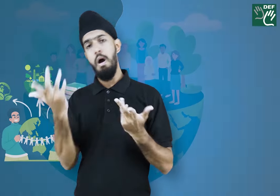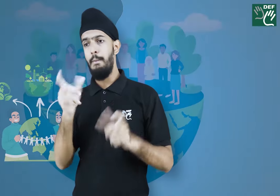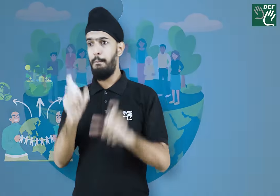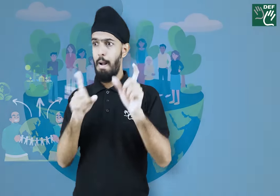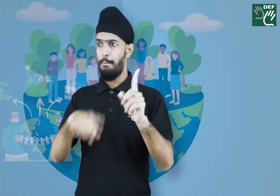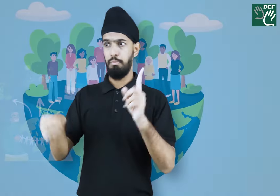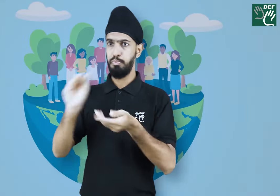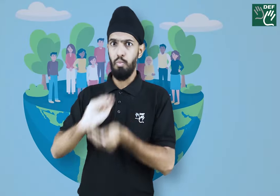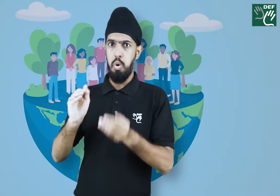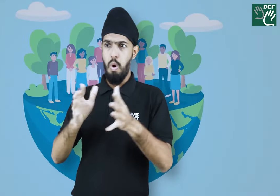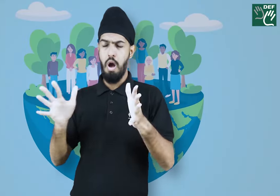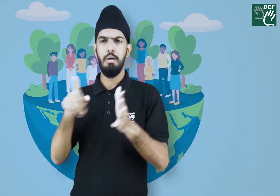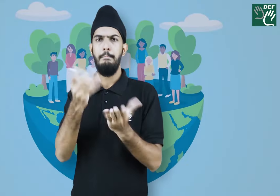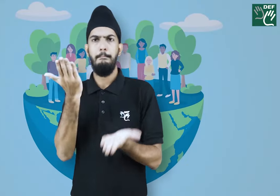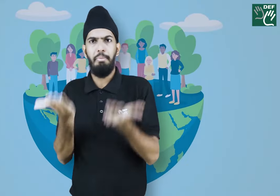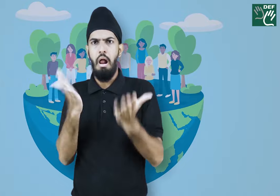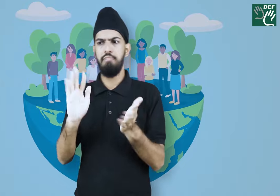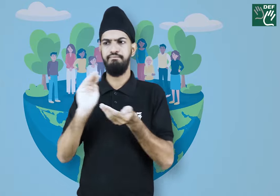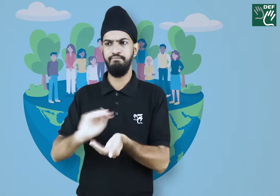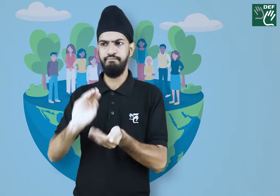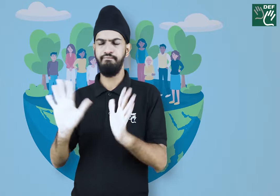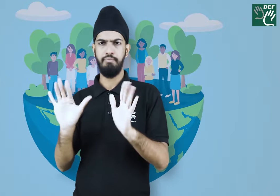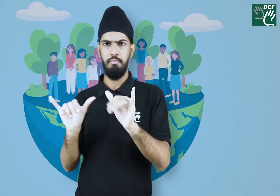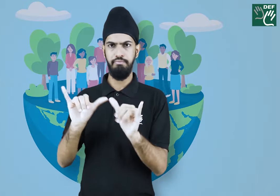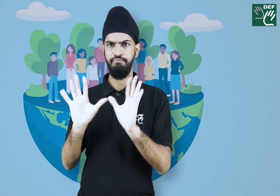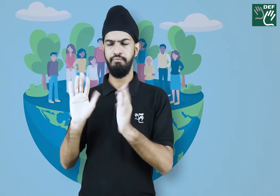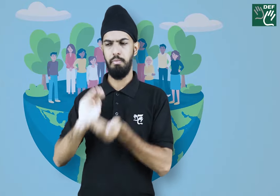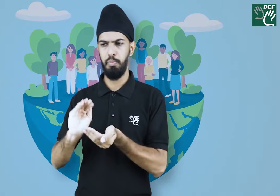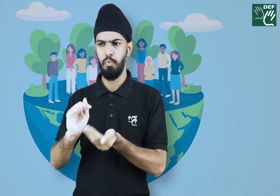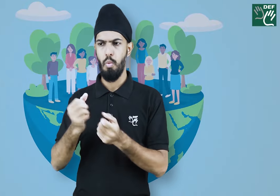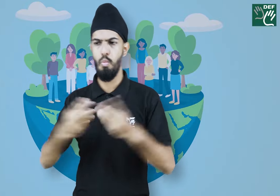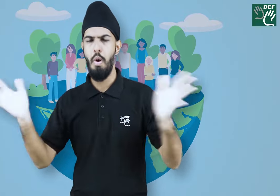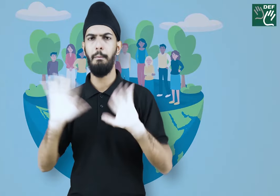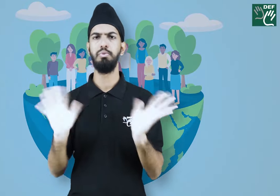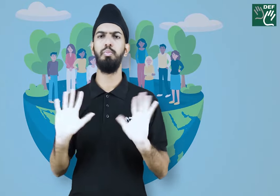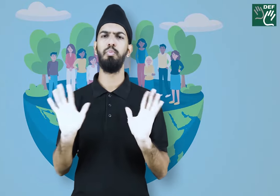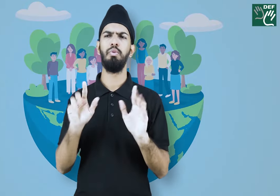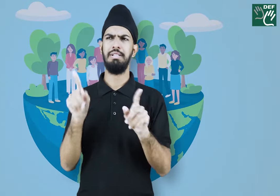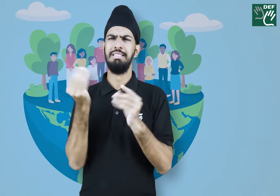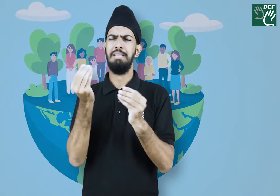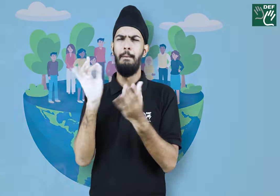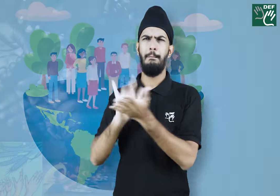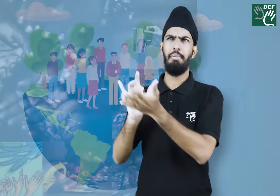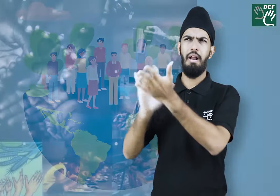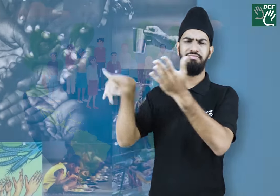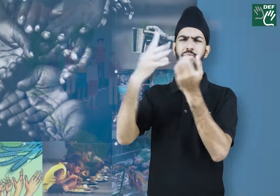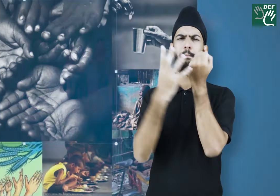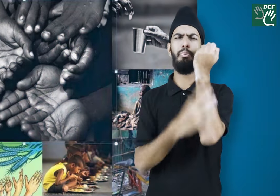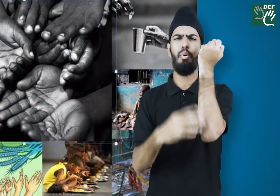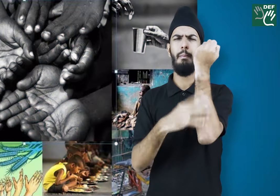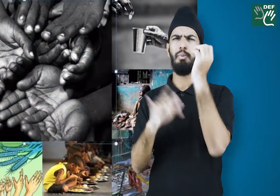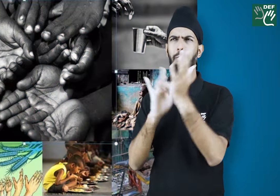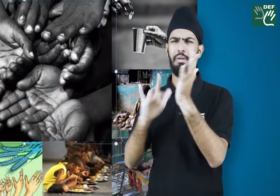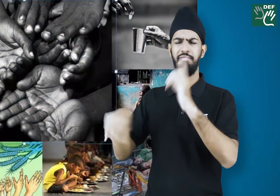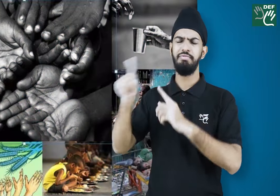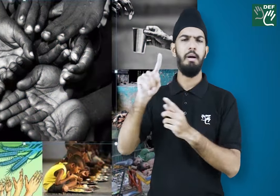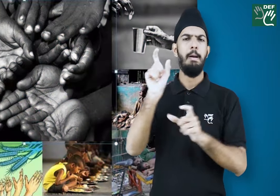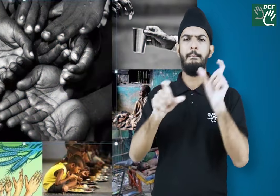For example, in very poor countries, people might live shorter lives. And many pregnancies happen without planning, often